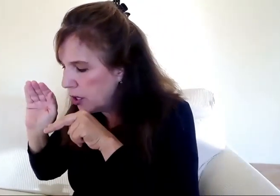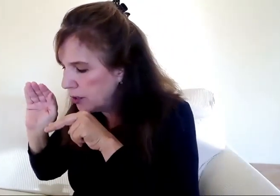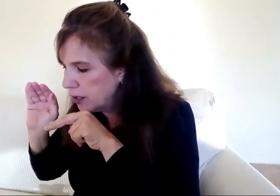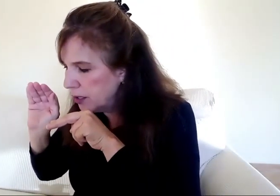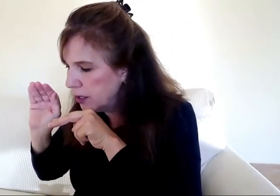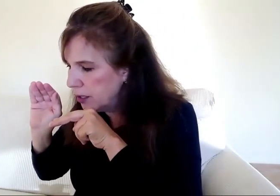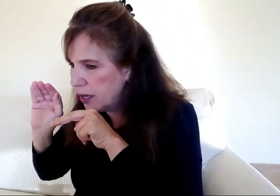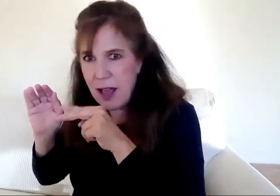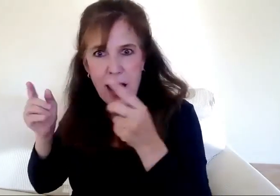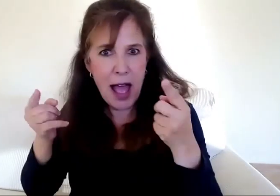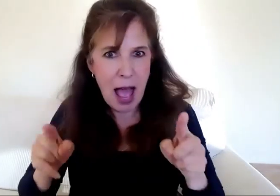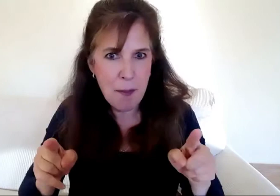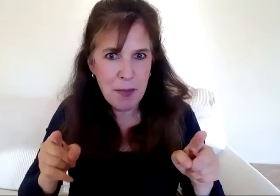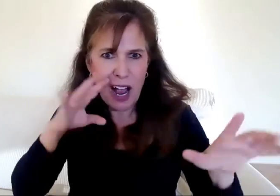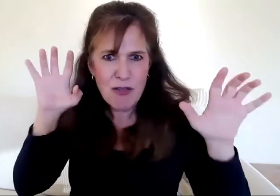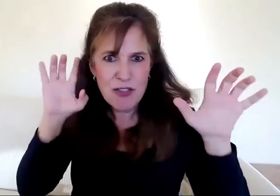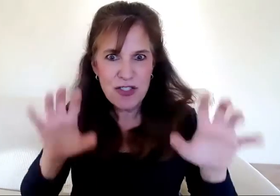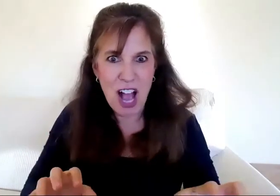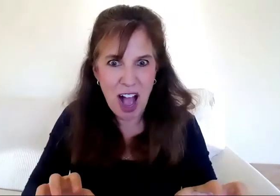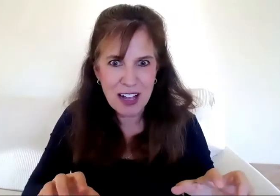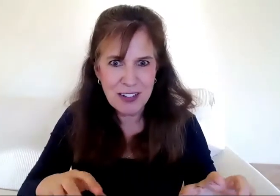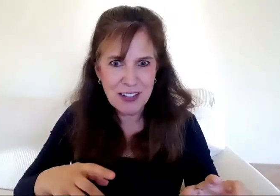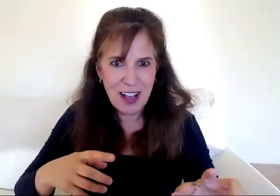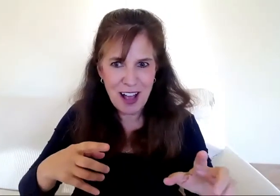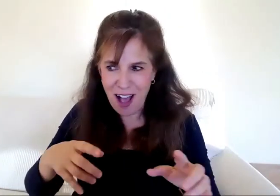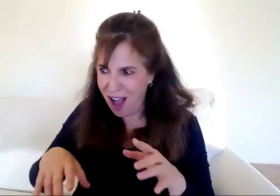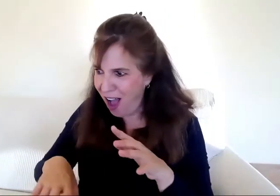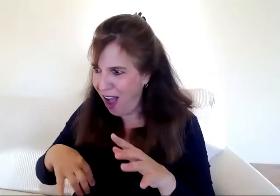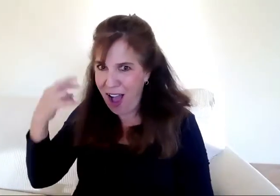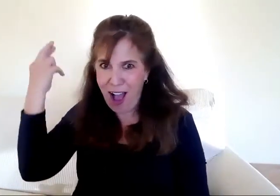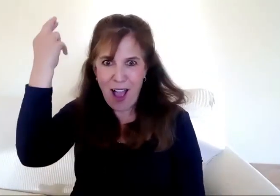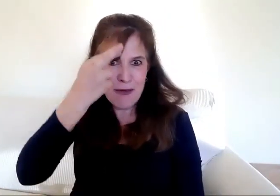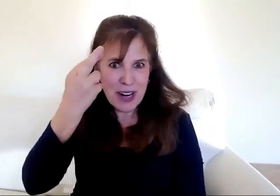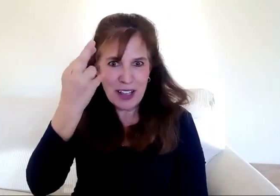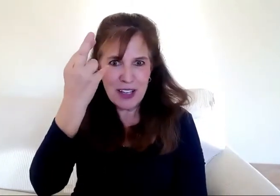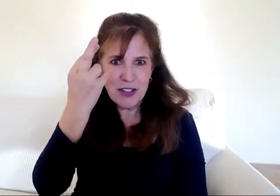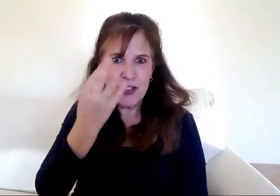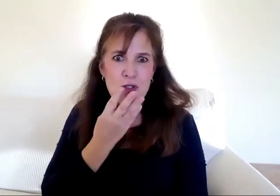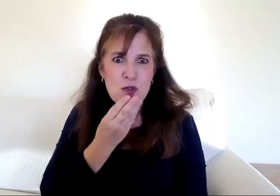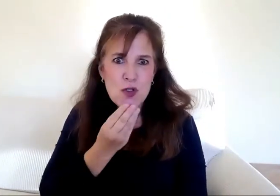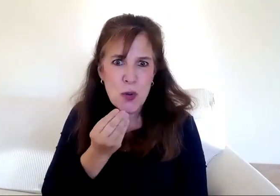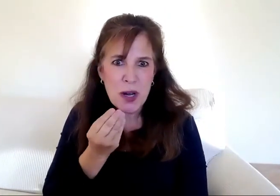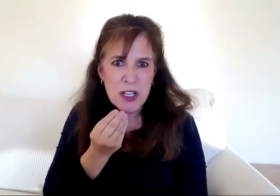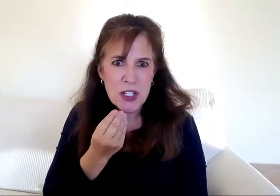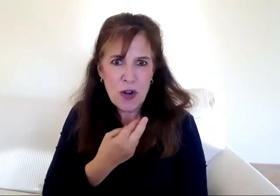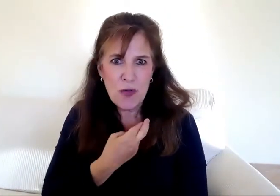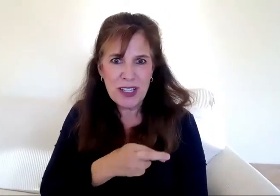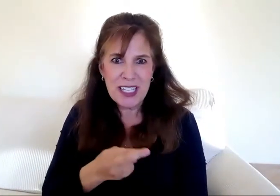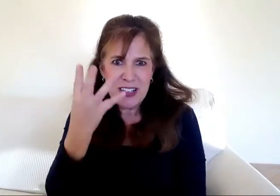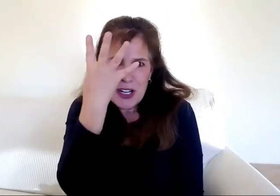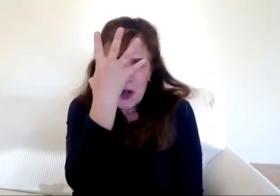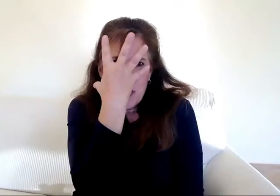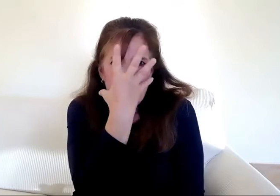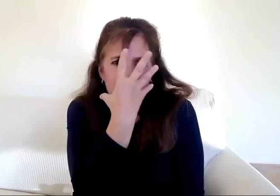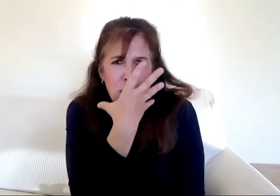Treasures I had no idea were missing, discovered. And now I can say,